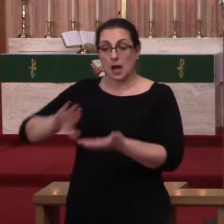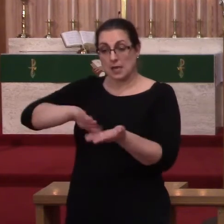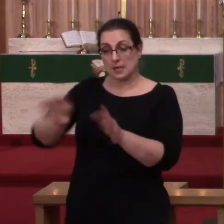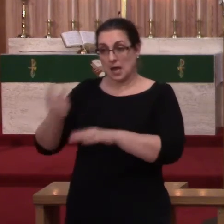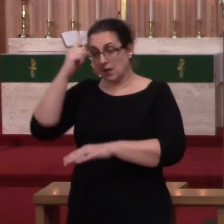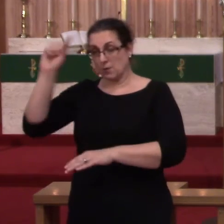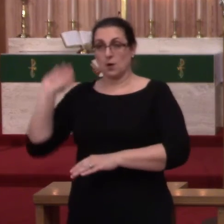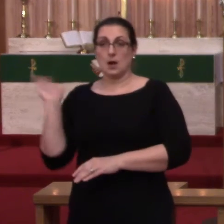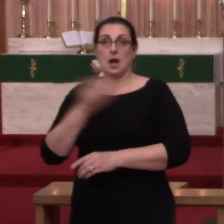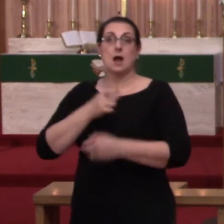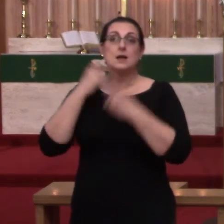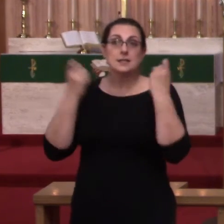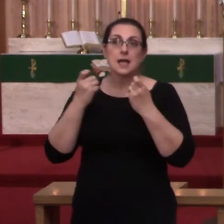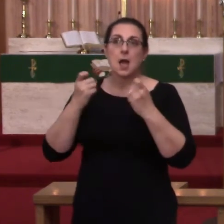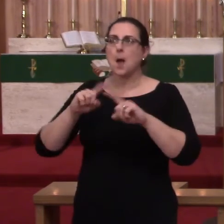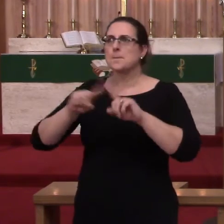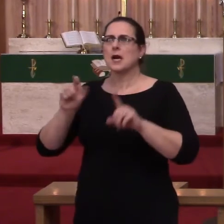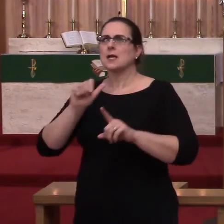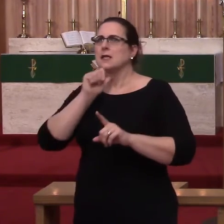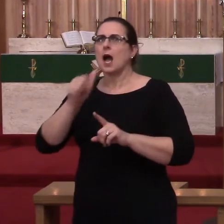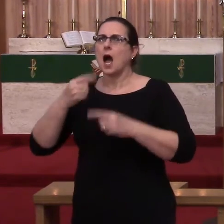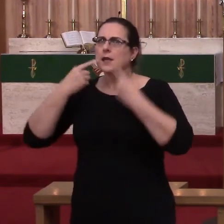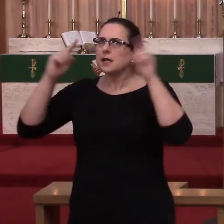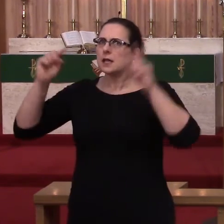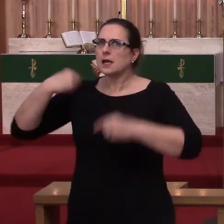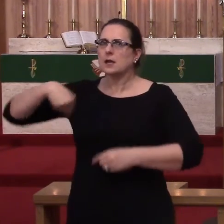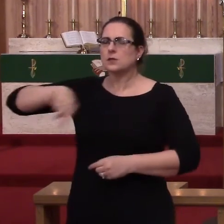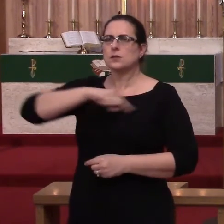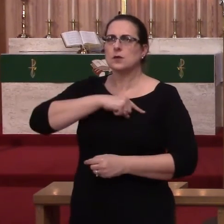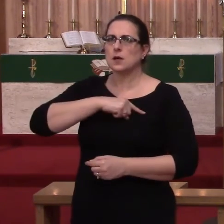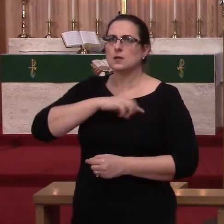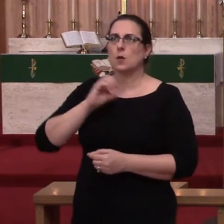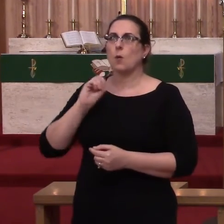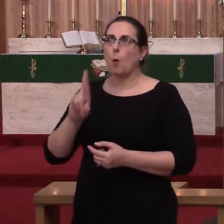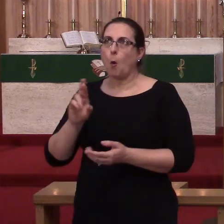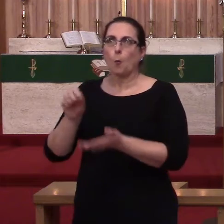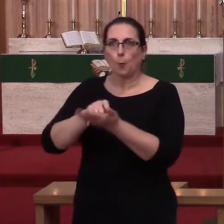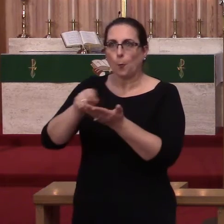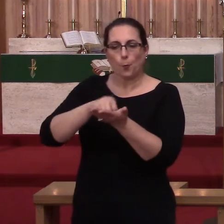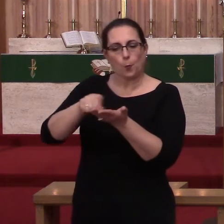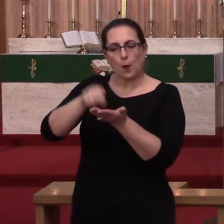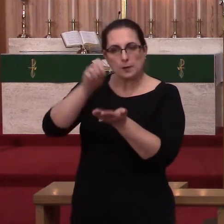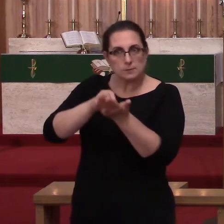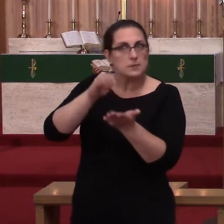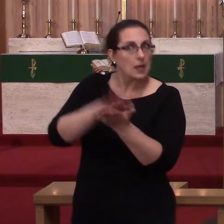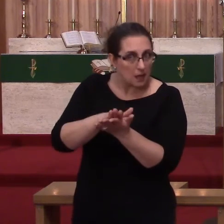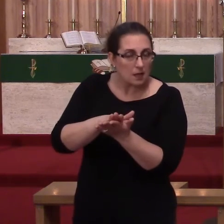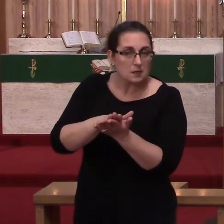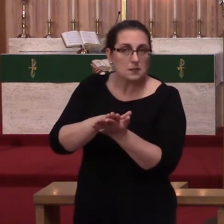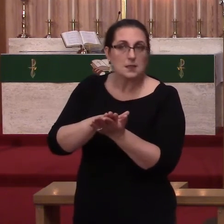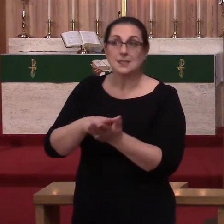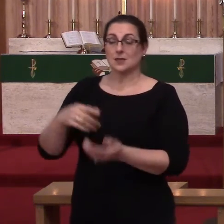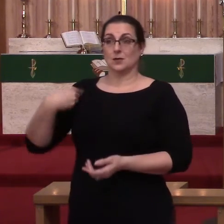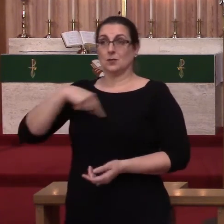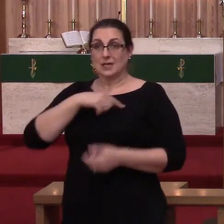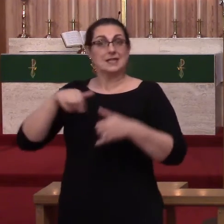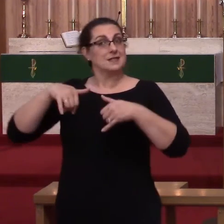and it was never declared to us or written down as recorded as it is in the Holy Scripture, then we would still be dead